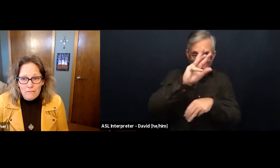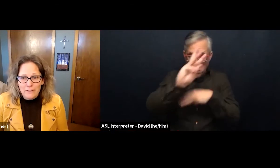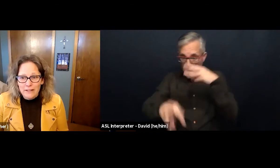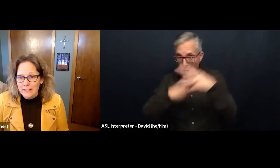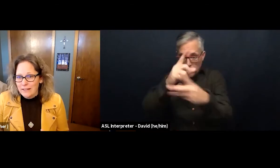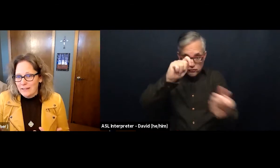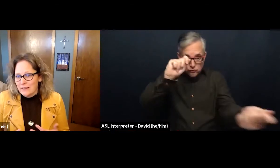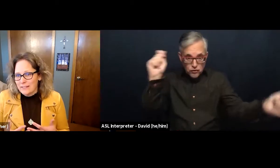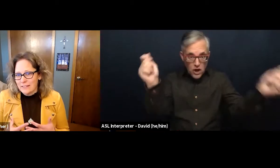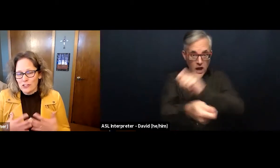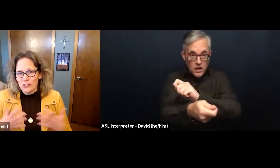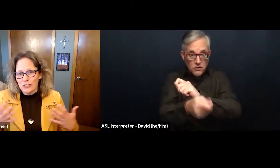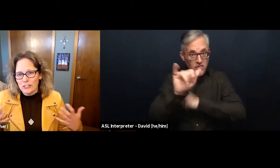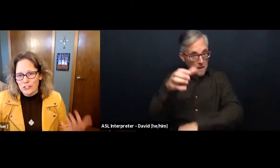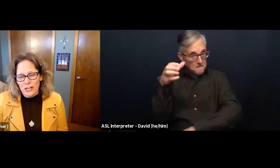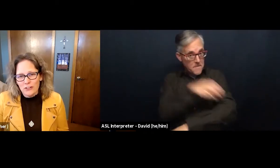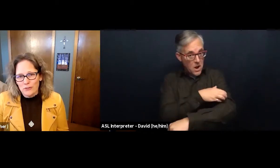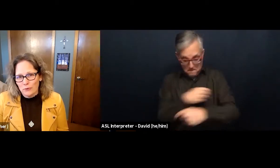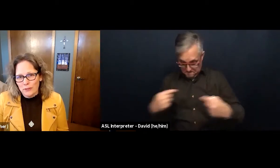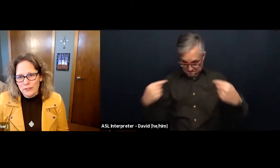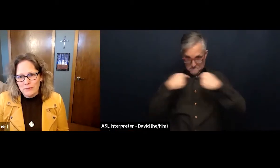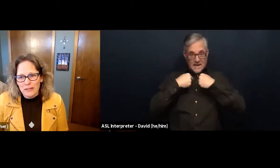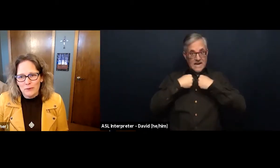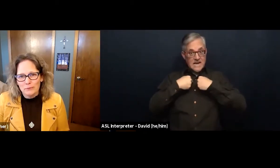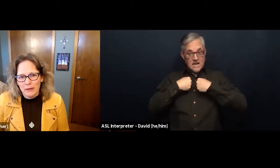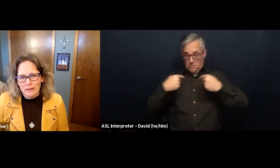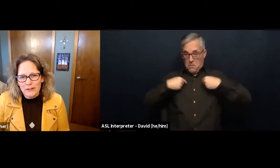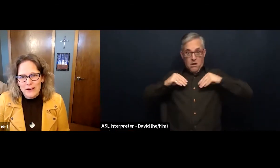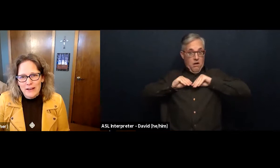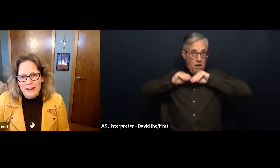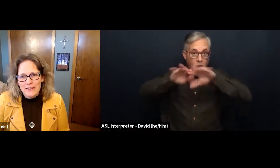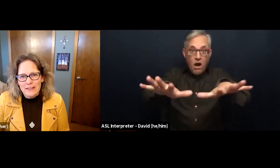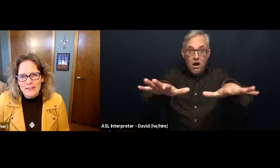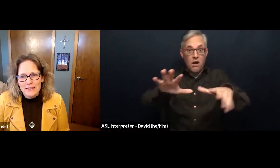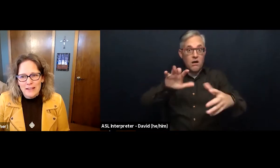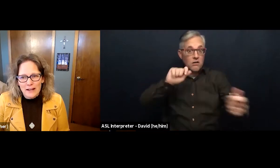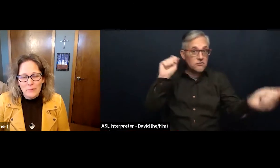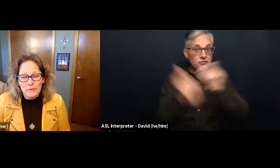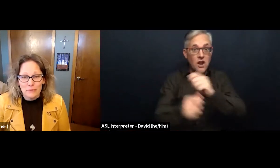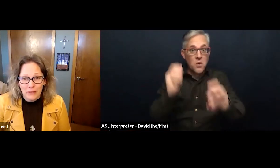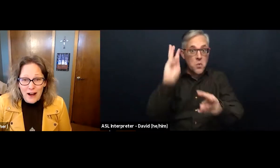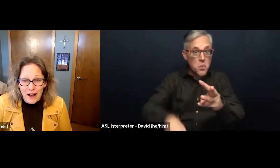to change the world, to make the world better, comes from God.